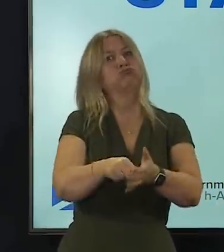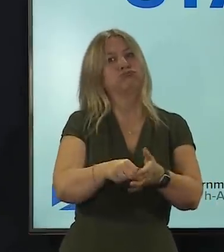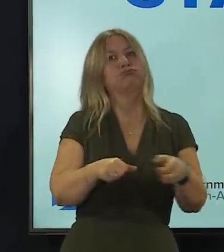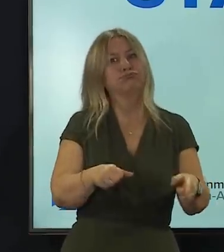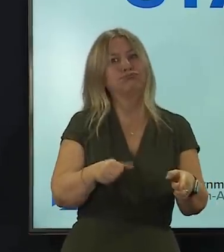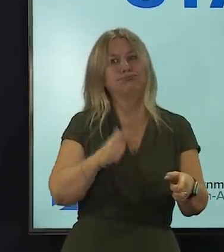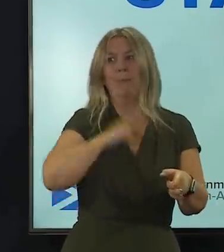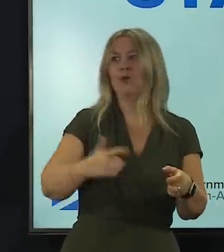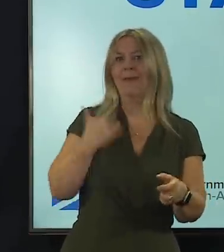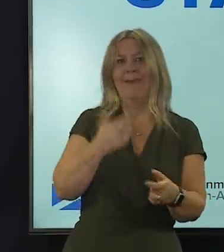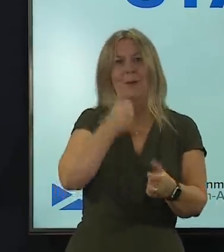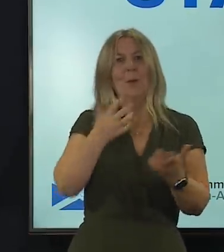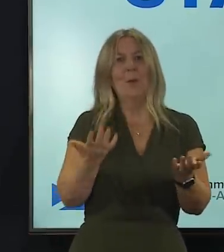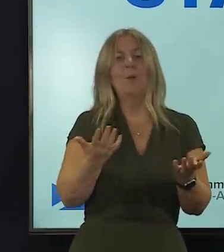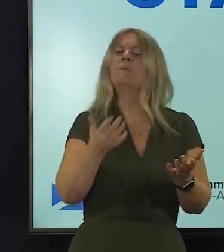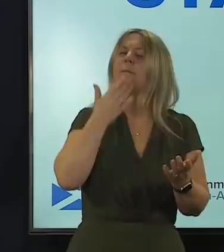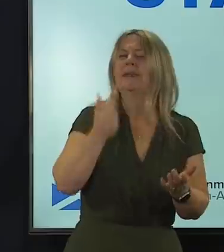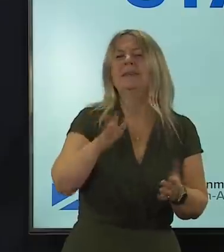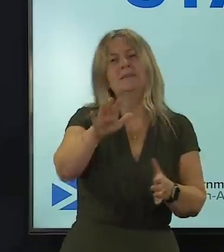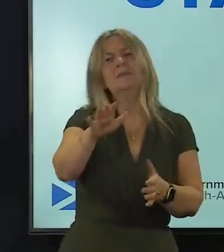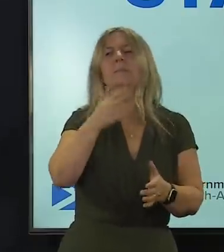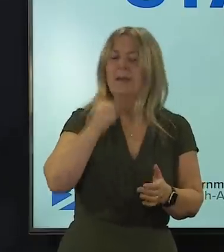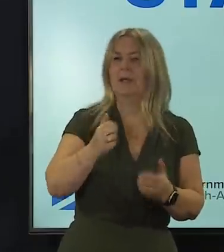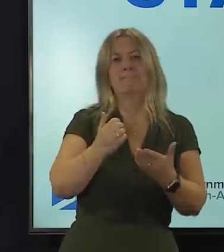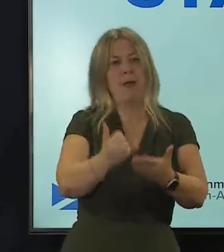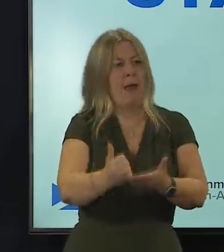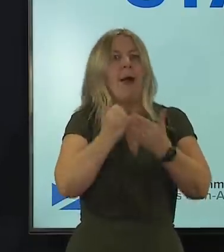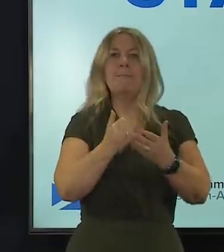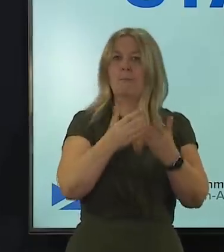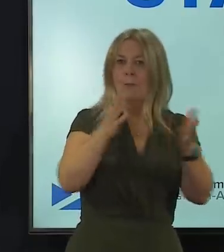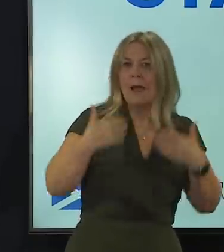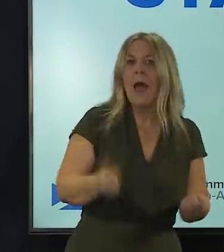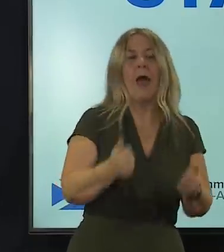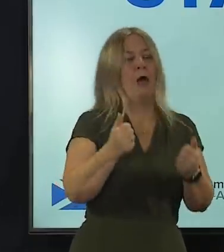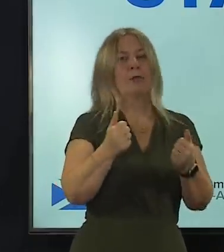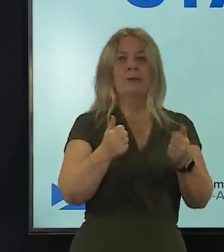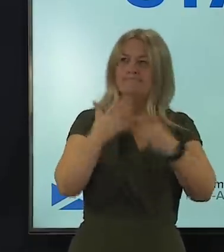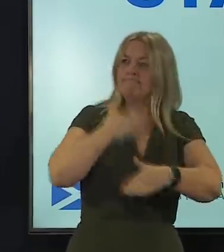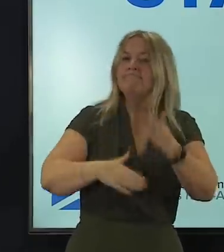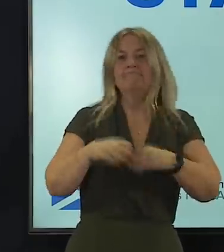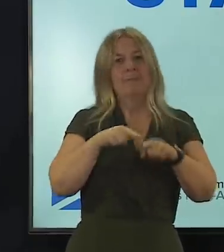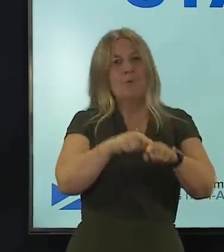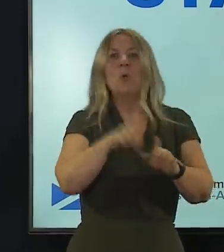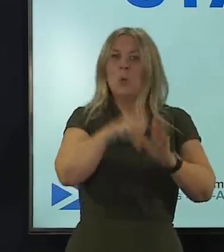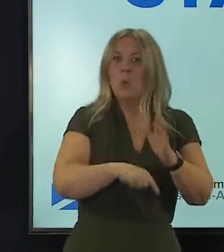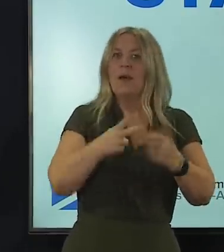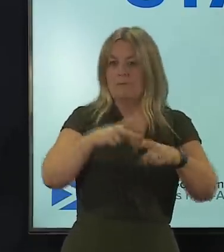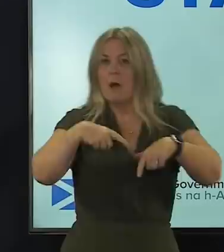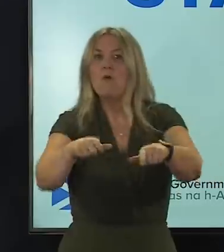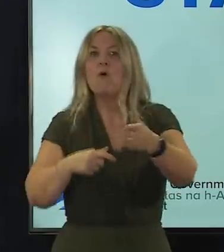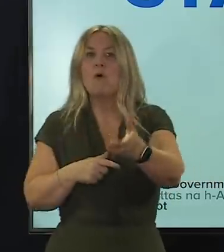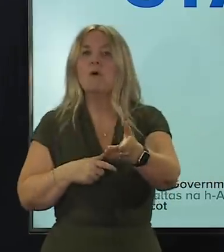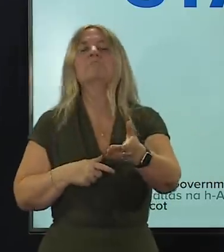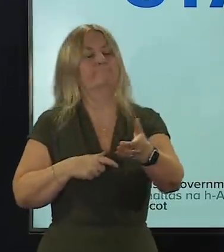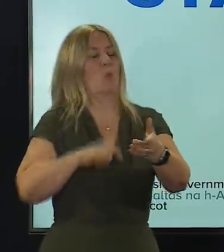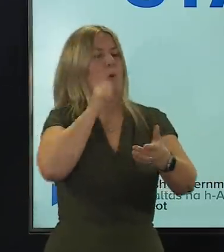life. But please continue to help with all of the public health efforts that are in place, because if we continue to do this, then we will